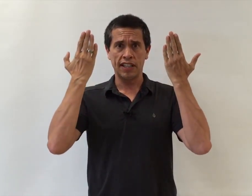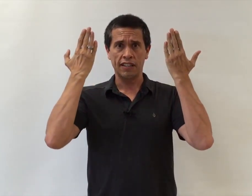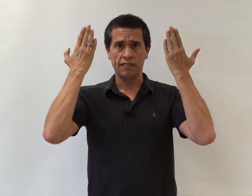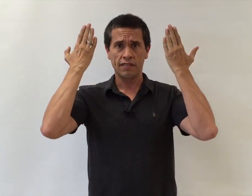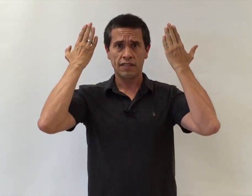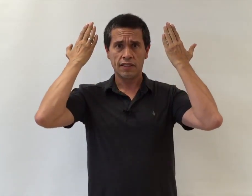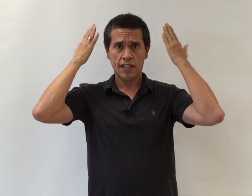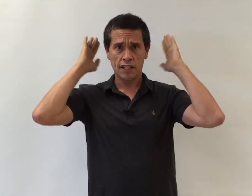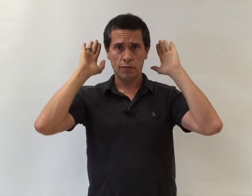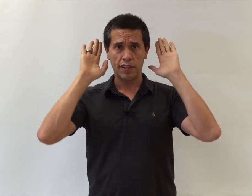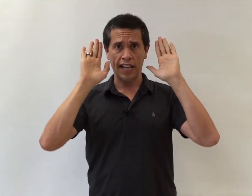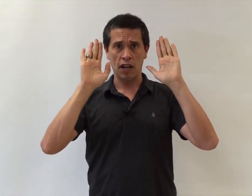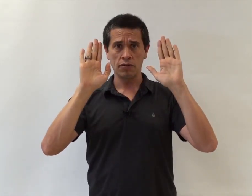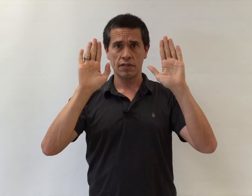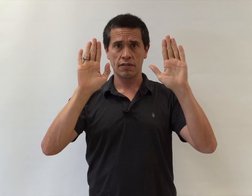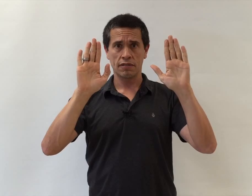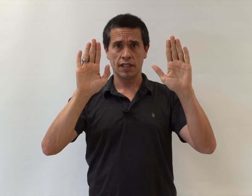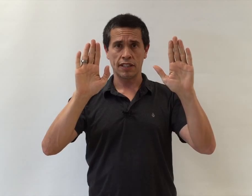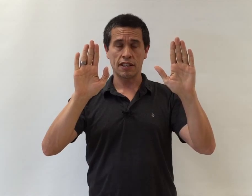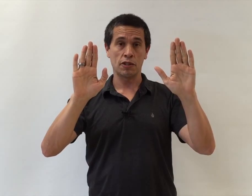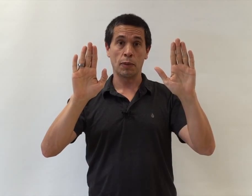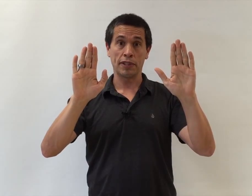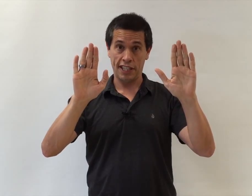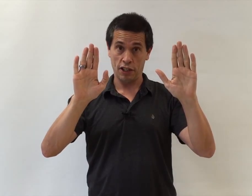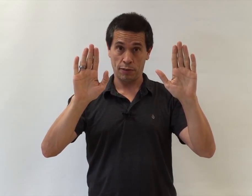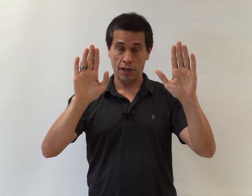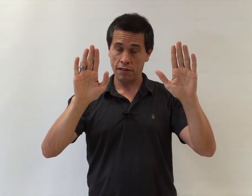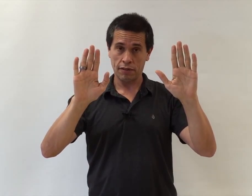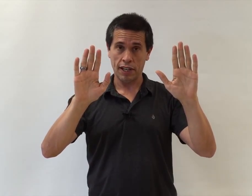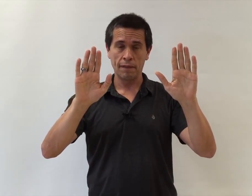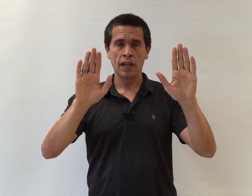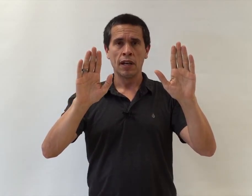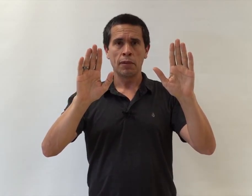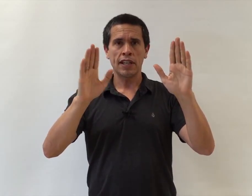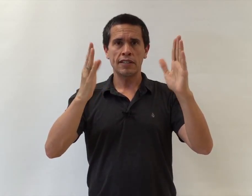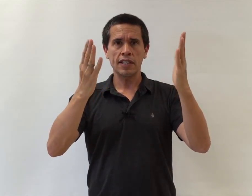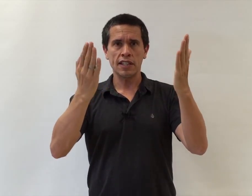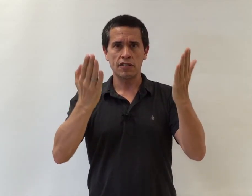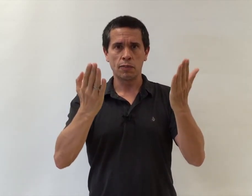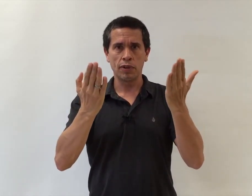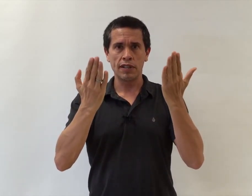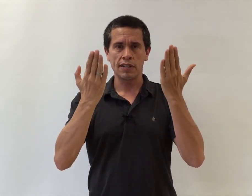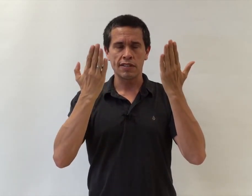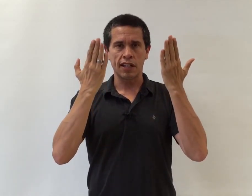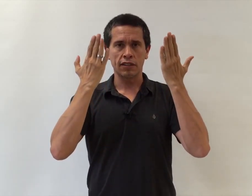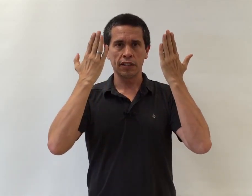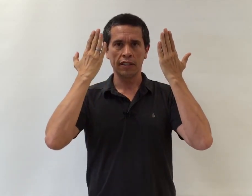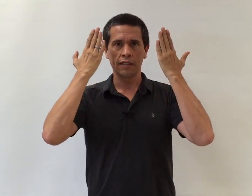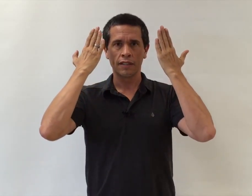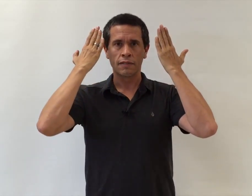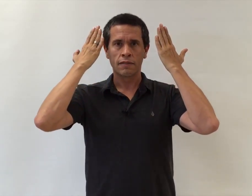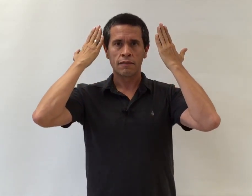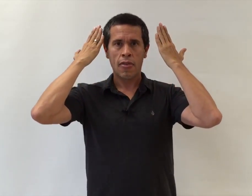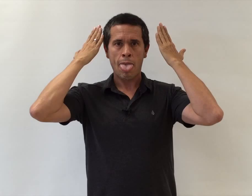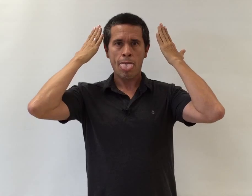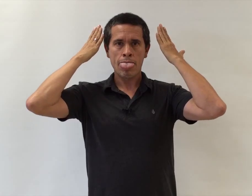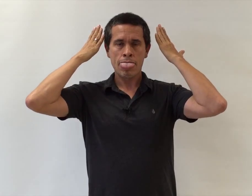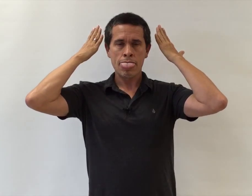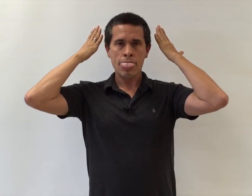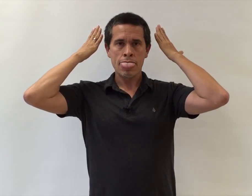in and the breathing out like this because you won't be able to hear the breath. Okay. But the idea is you breathe in silently and